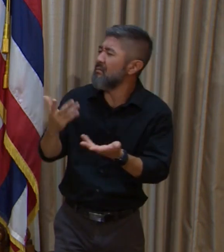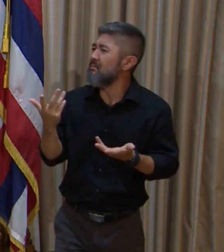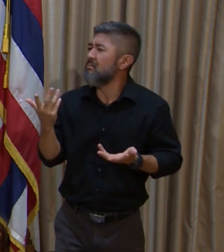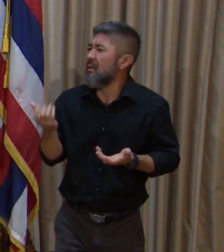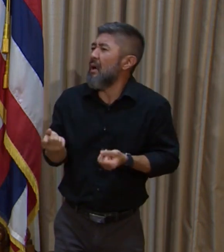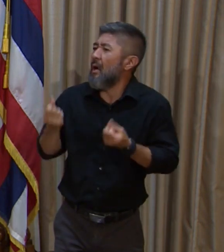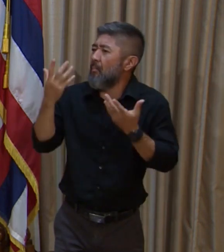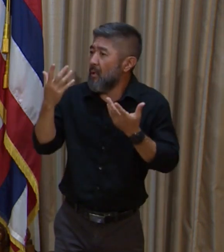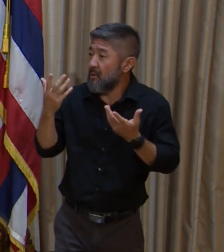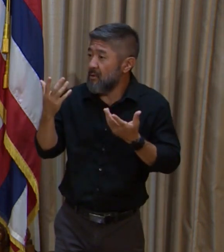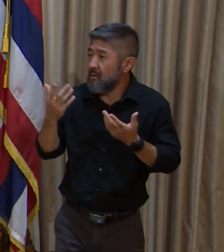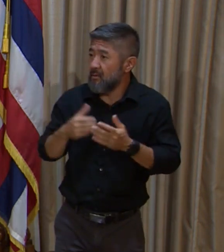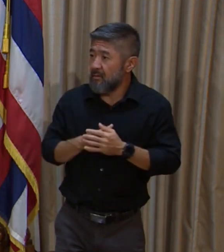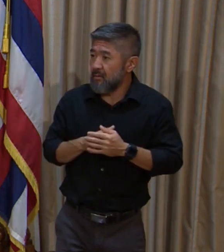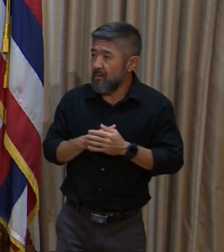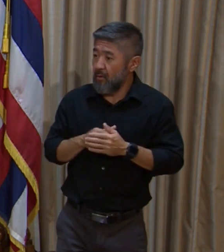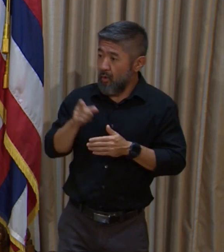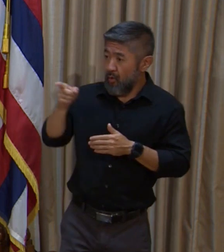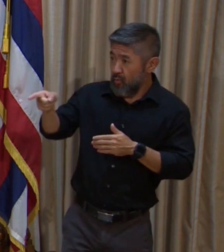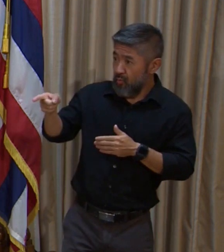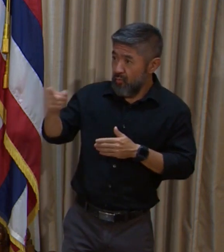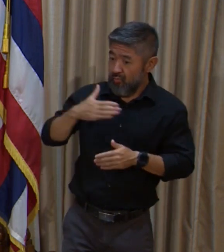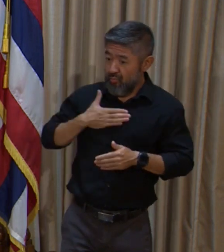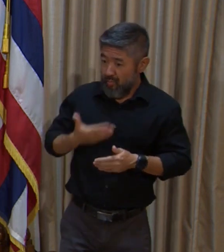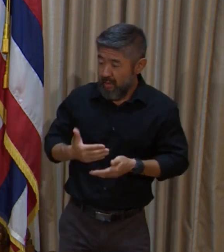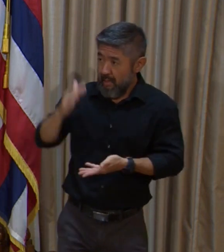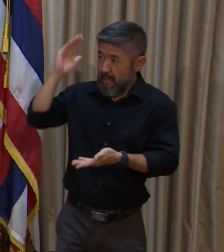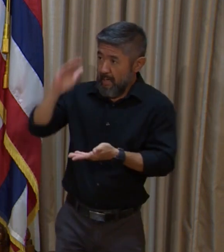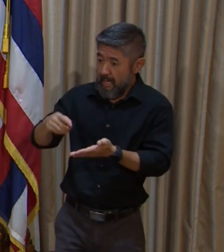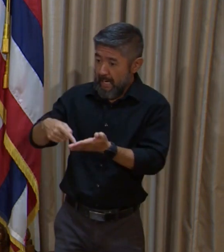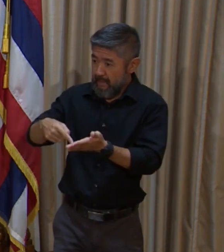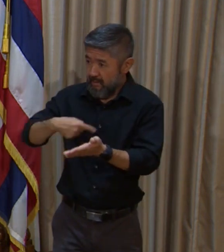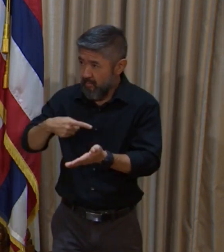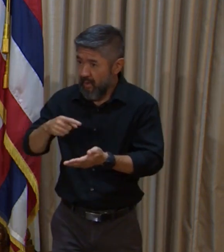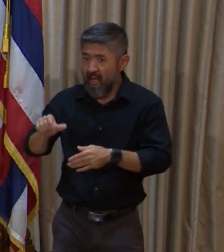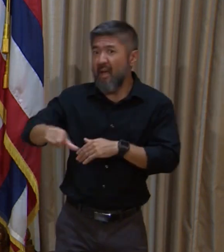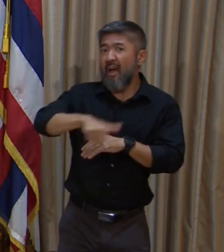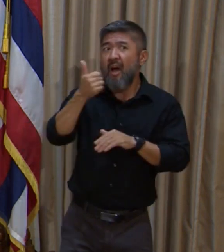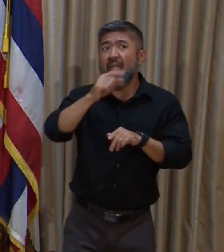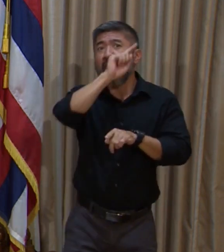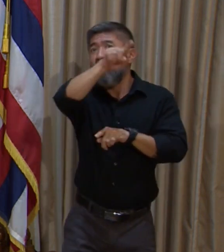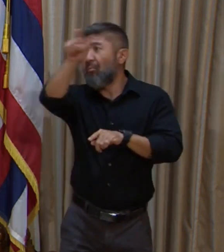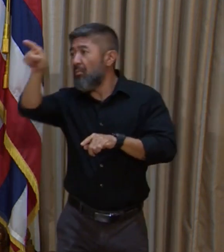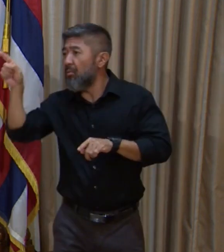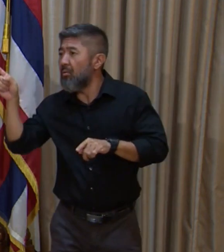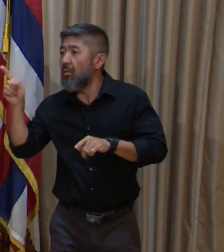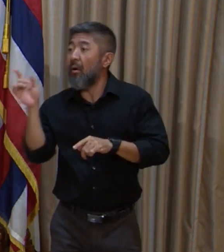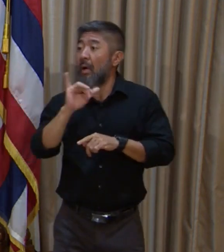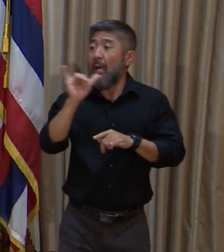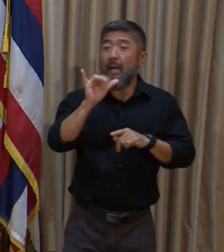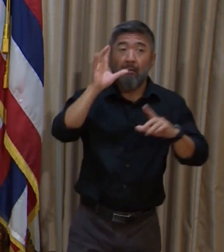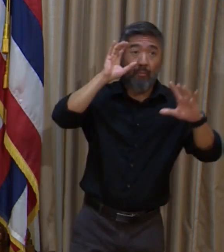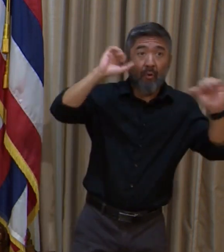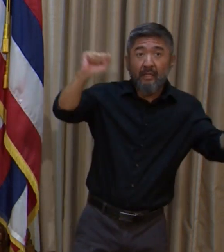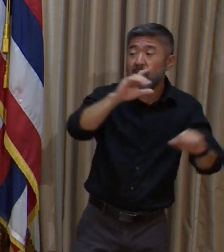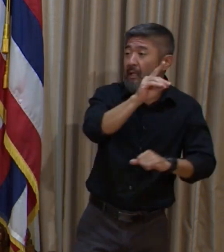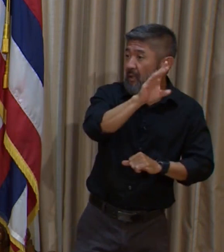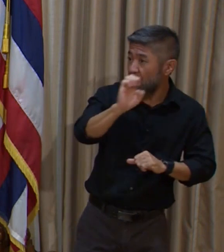trickle effect on other administrations or people with higher positions like Dr. Kishimoto or other mayors?